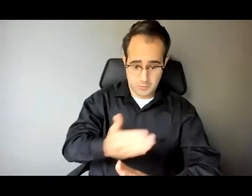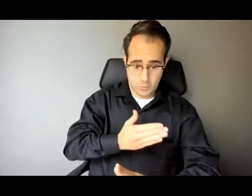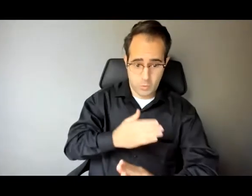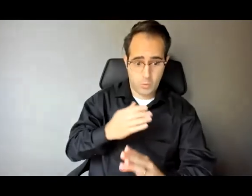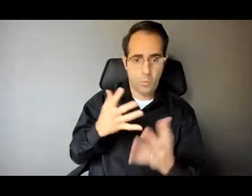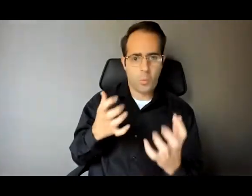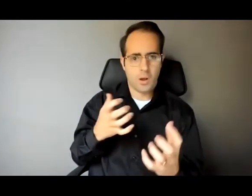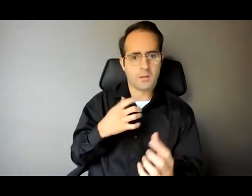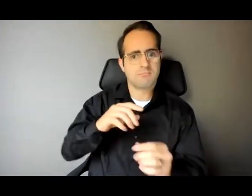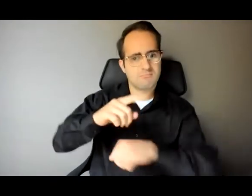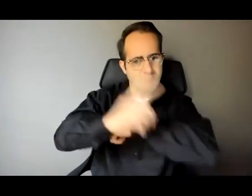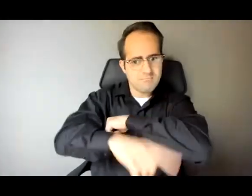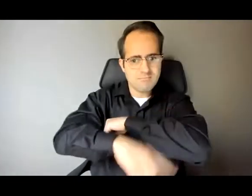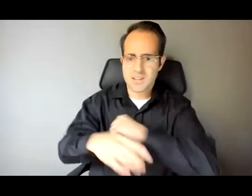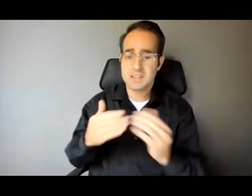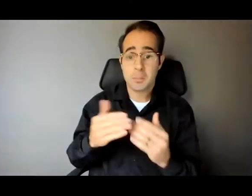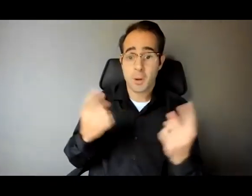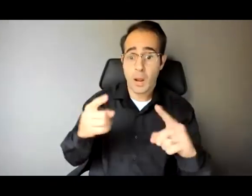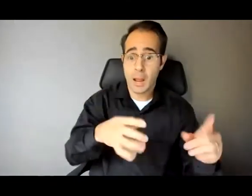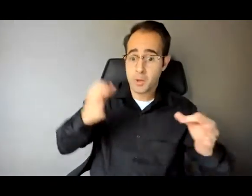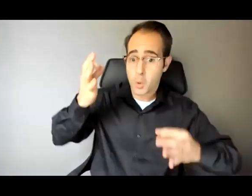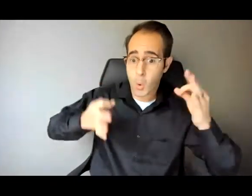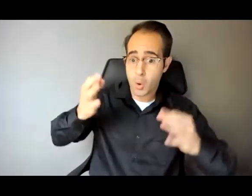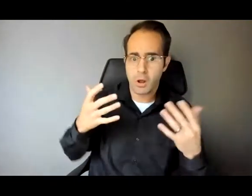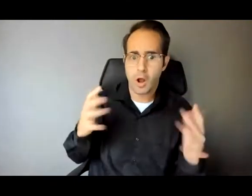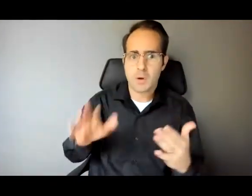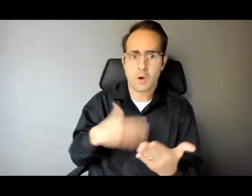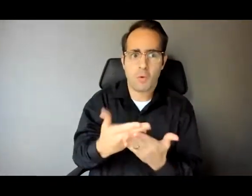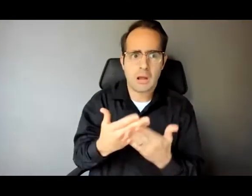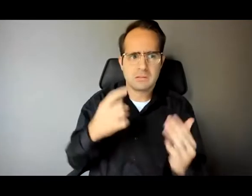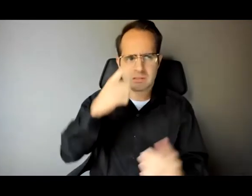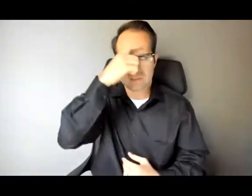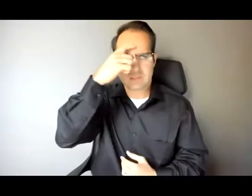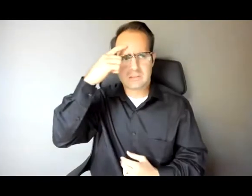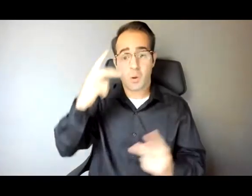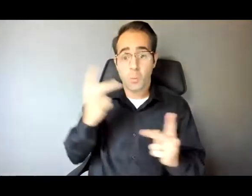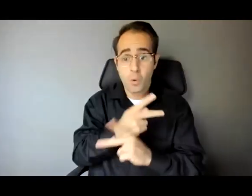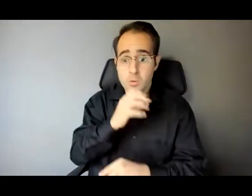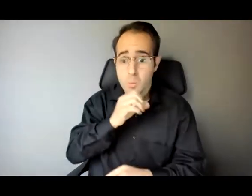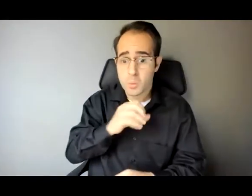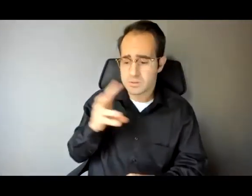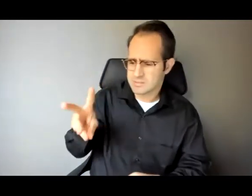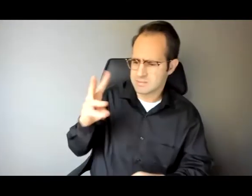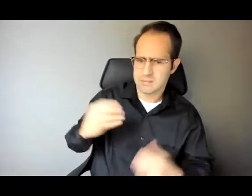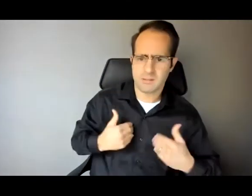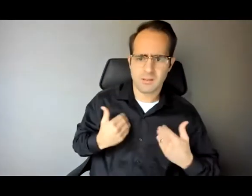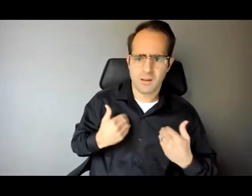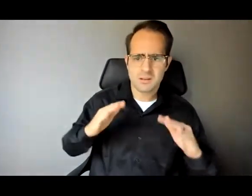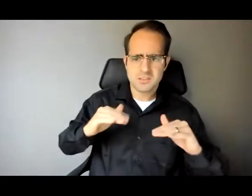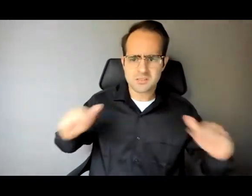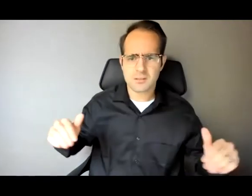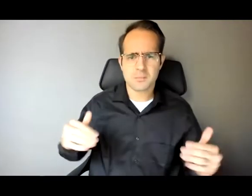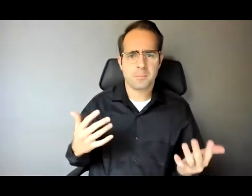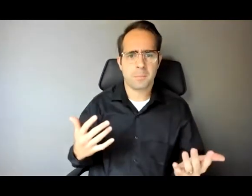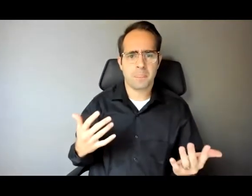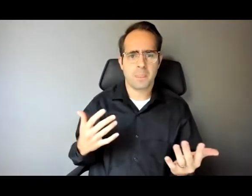you got there, you were already scarred, especially as a 16-year-old, as a child, as someone with a